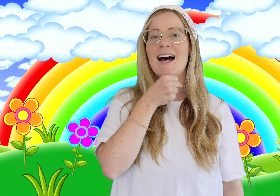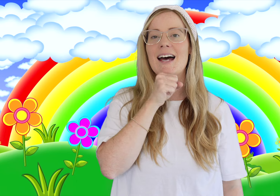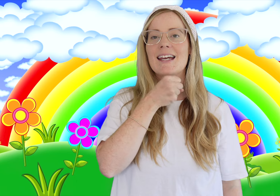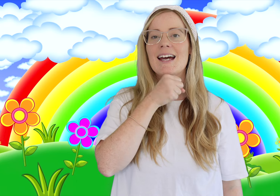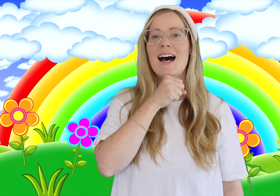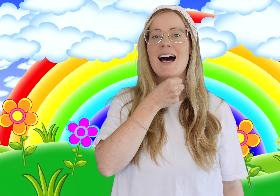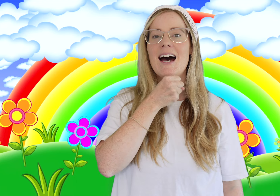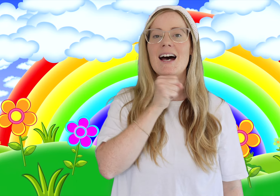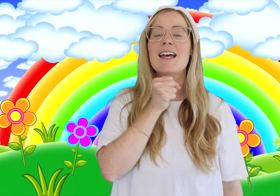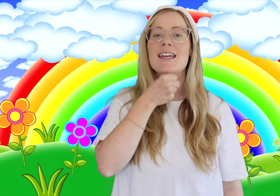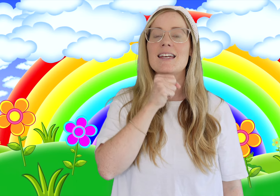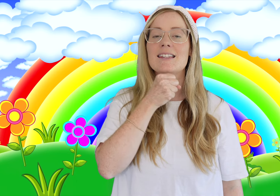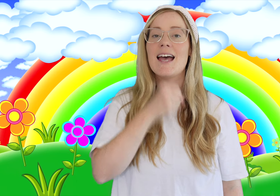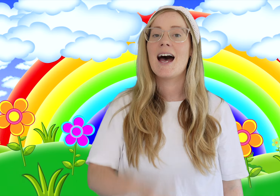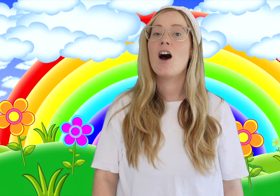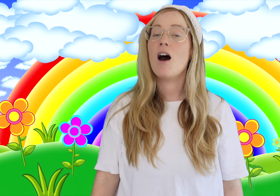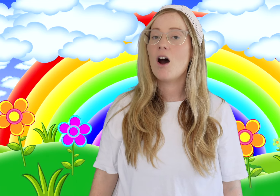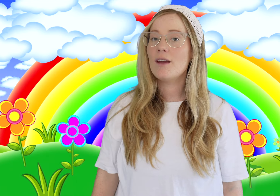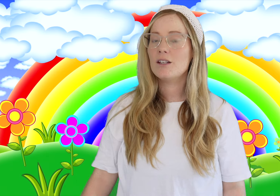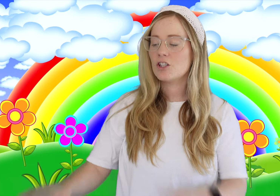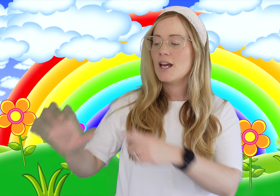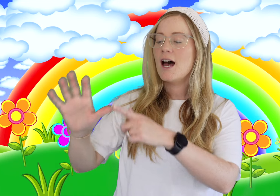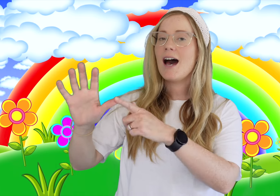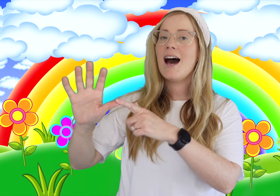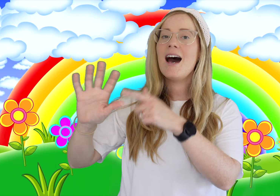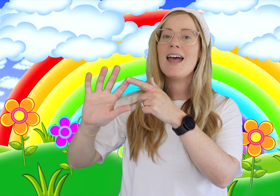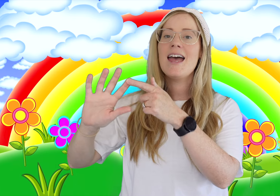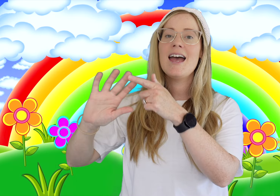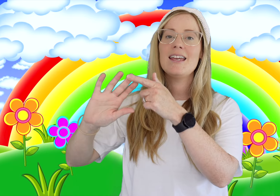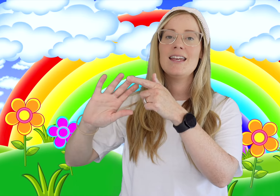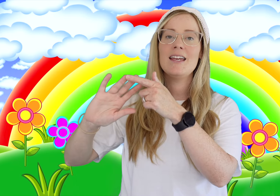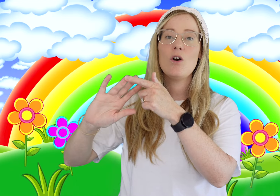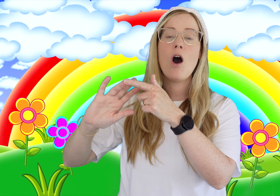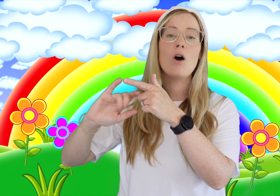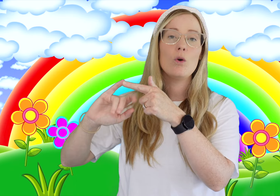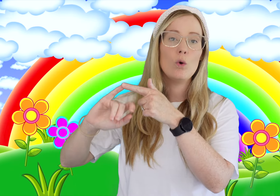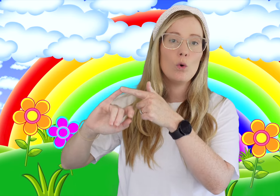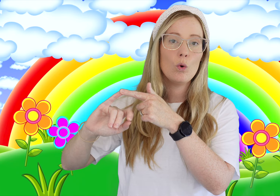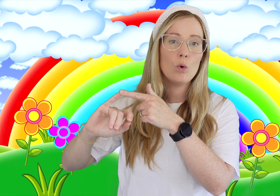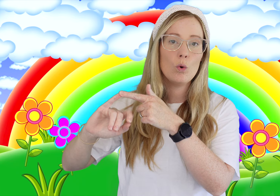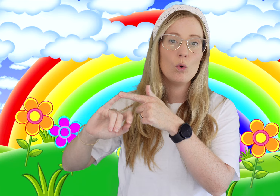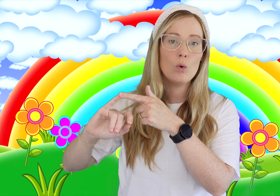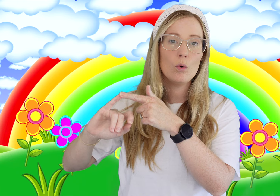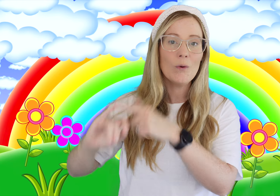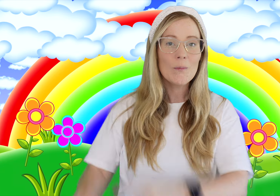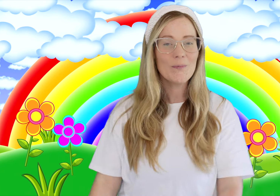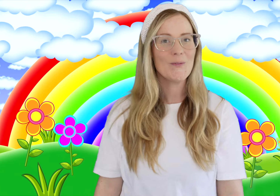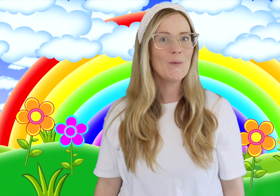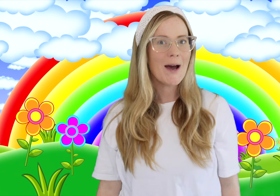Karaka is our orange. Ae i o u. Well